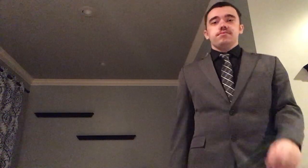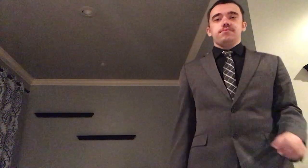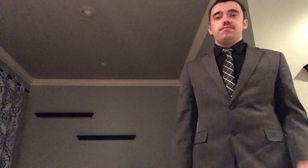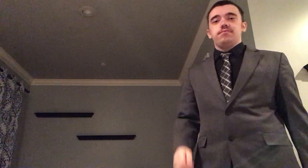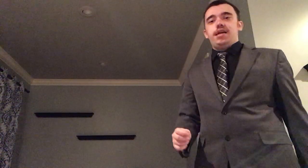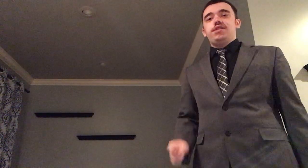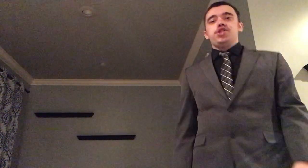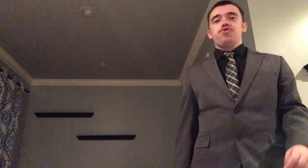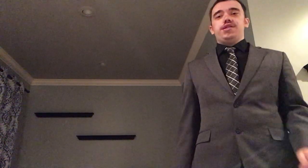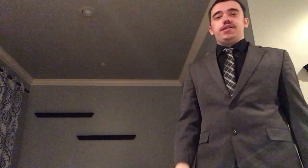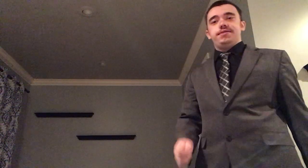and jitteriness